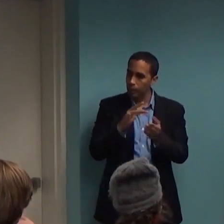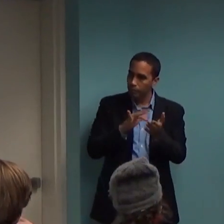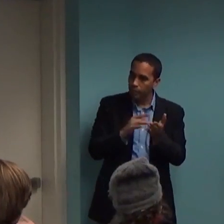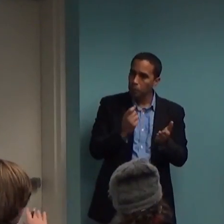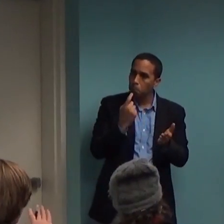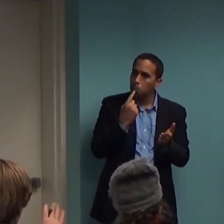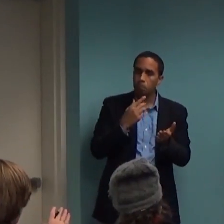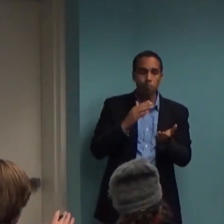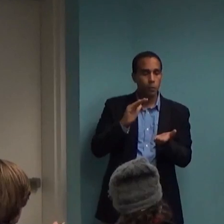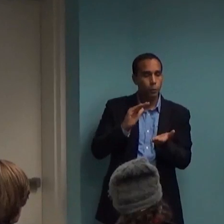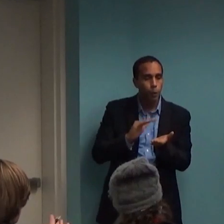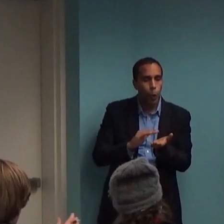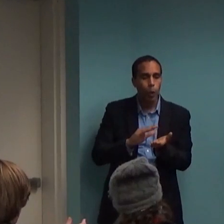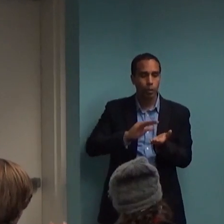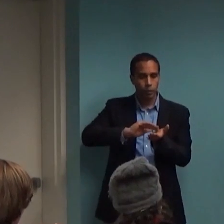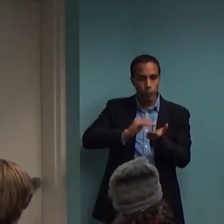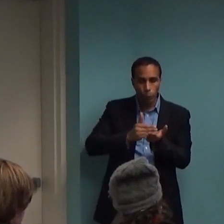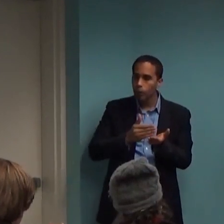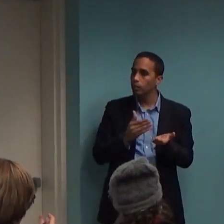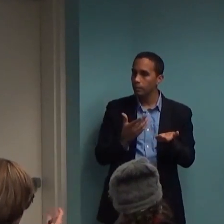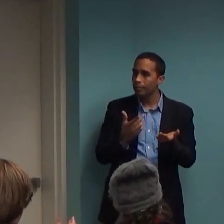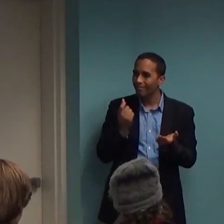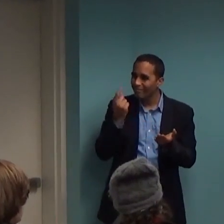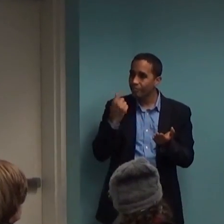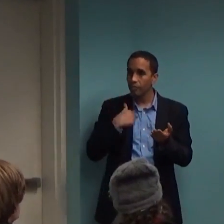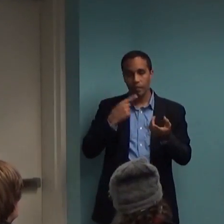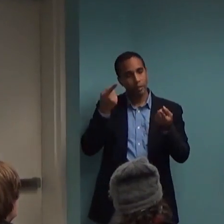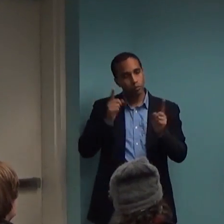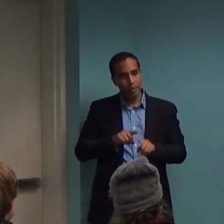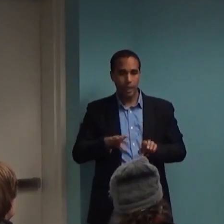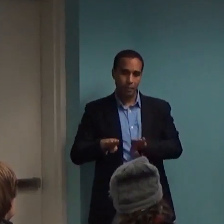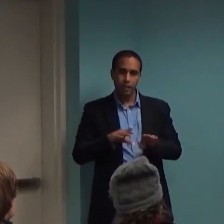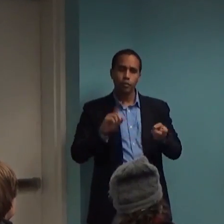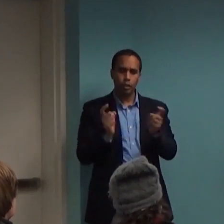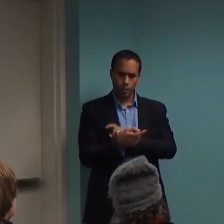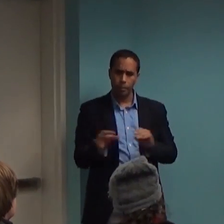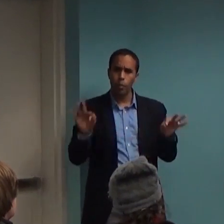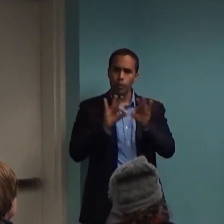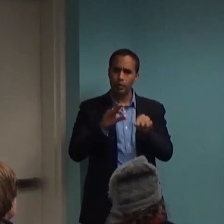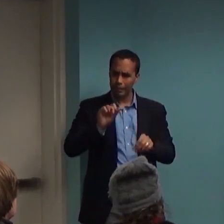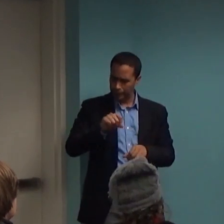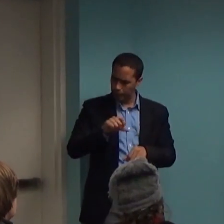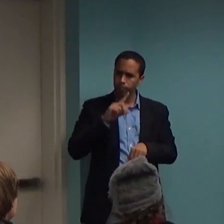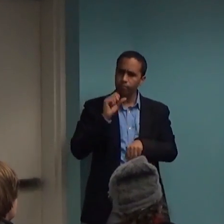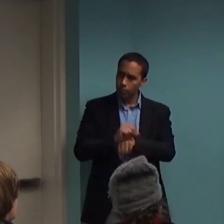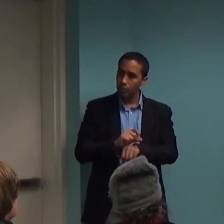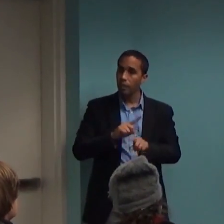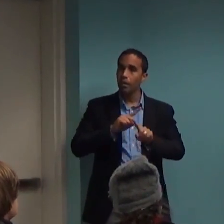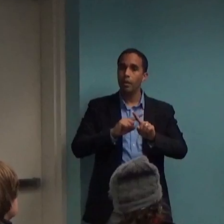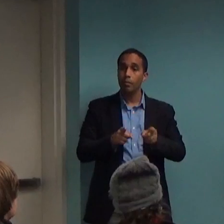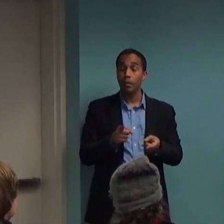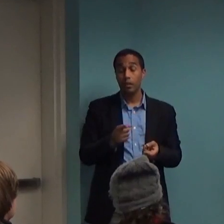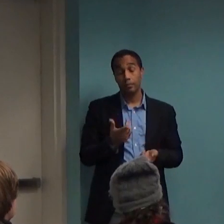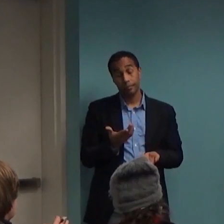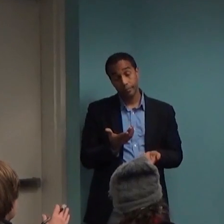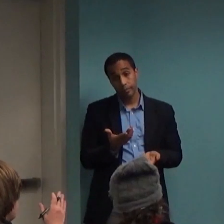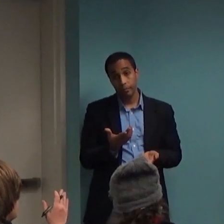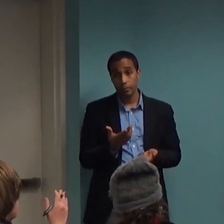behavioral changes, because that has to go, that's no question. But the fact is, there is